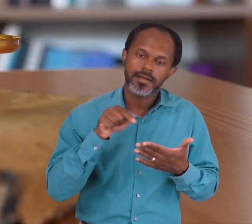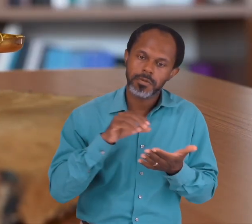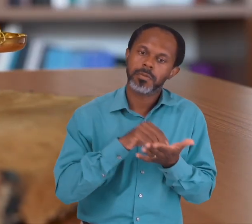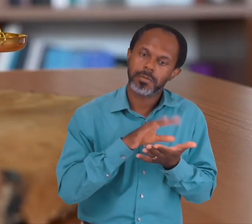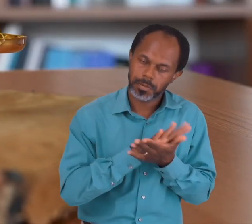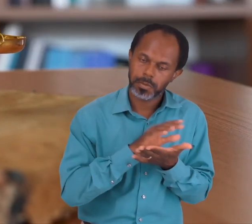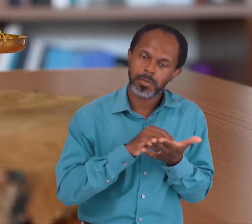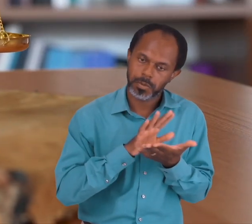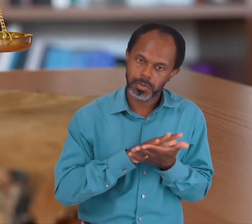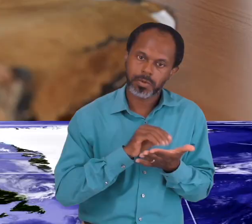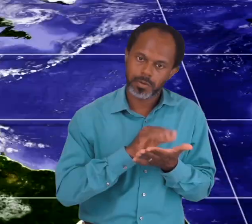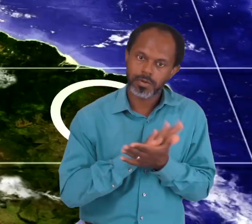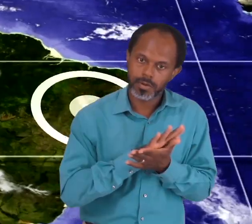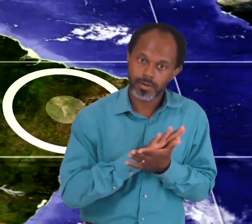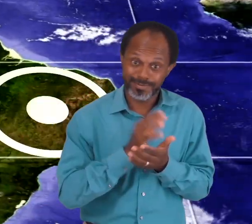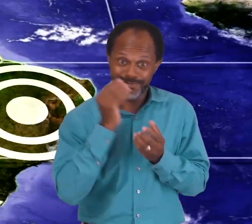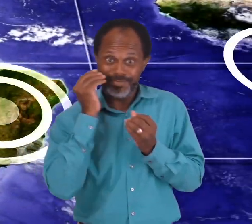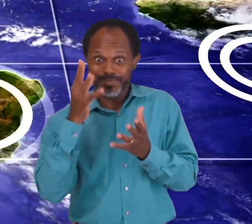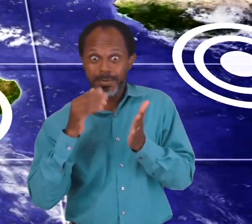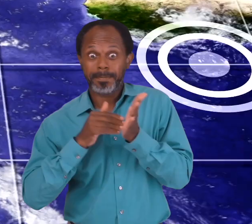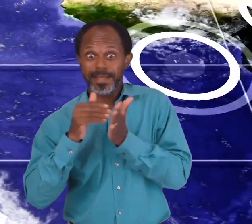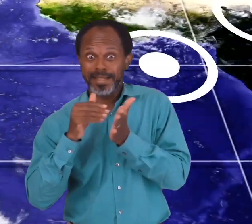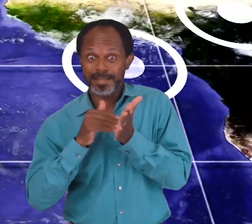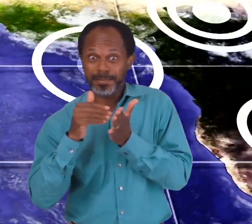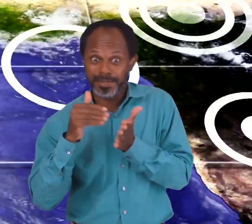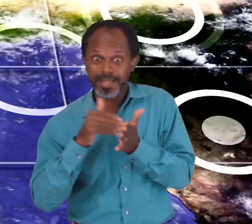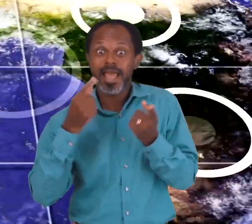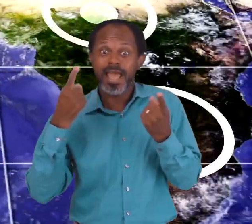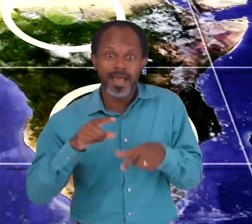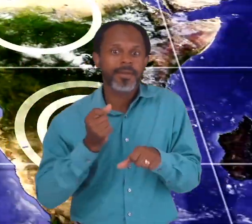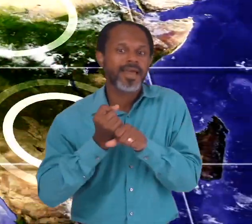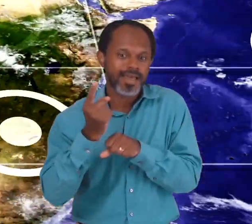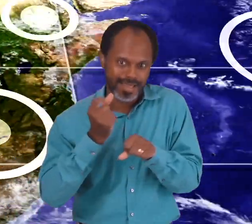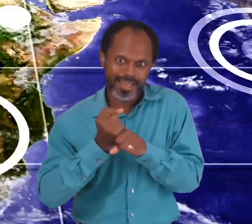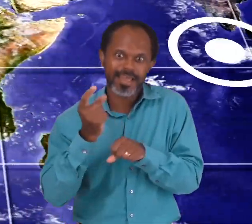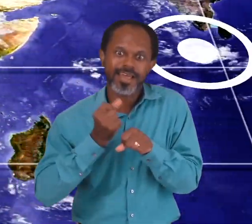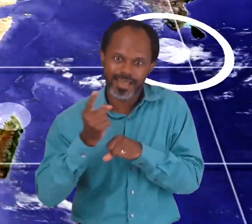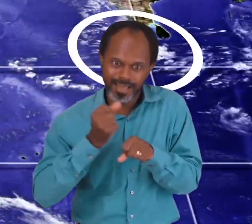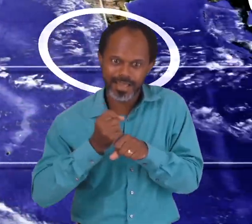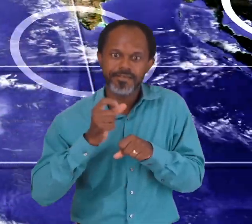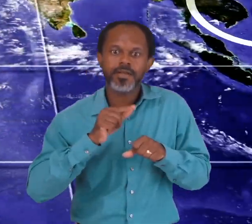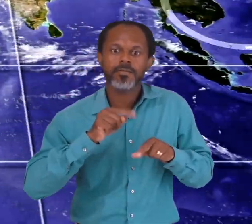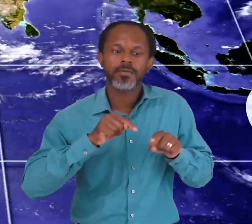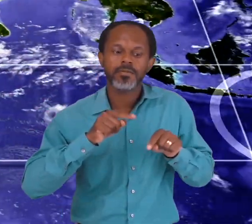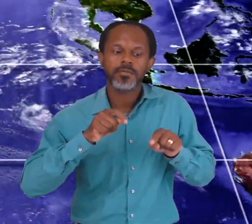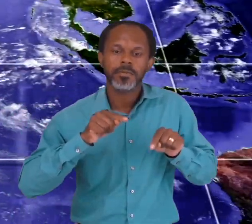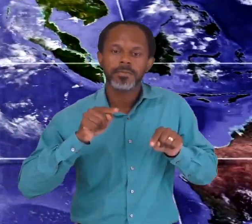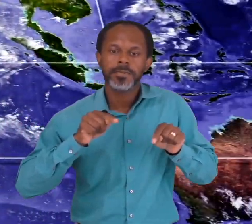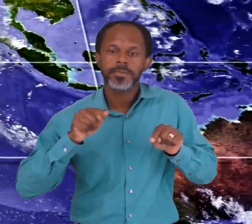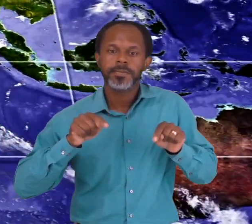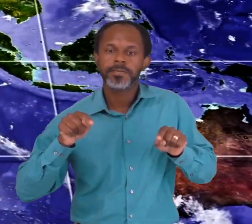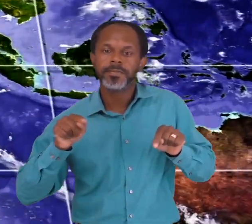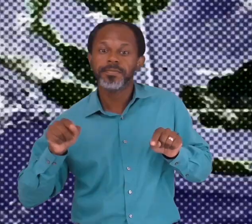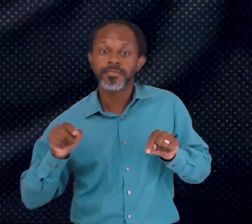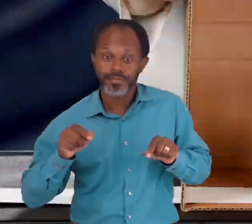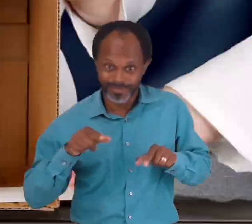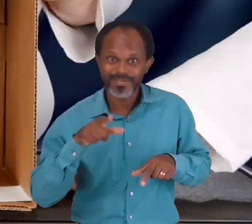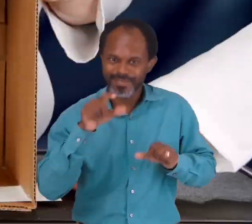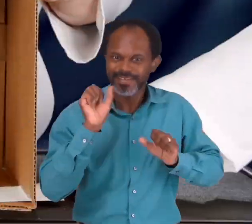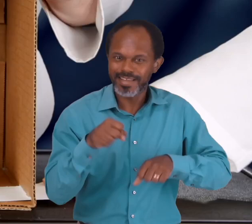be recorded. And believe it or not, there are millions that happen each year. You can make a